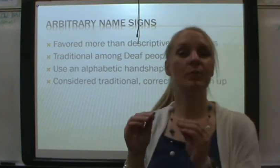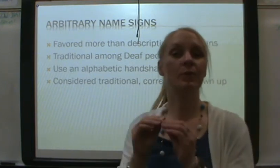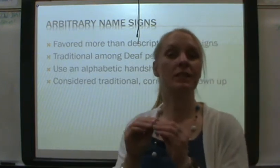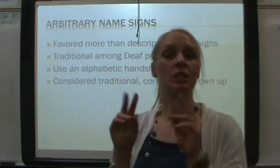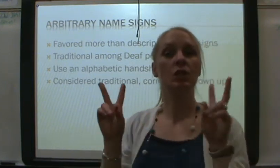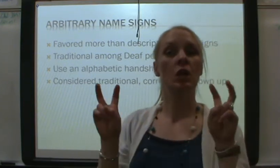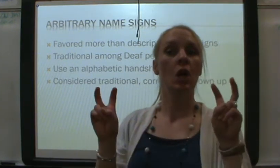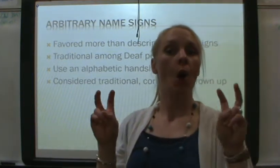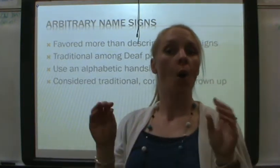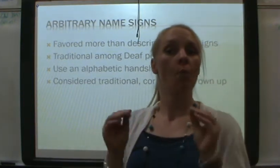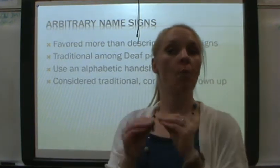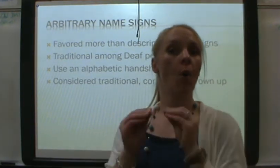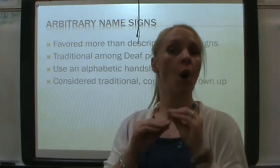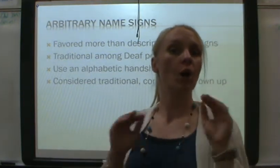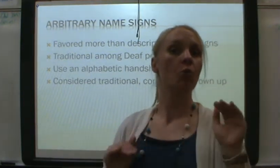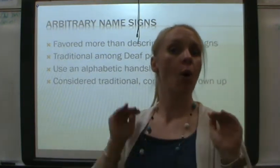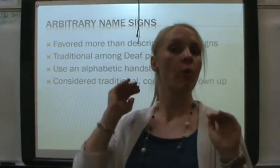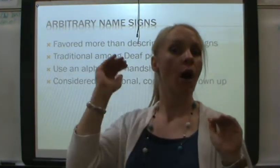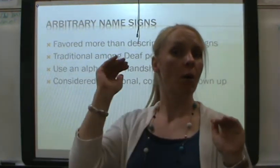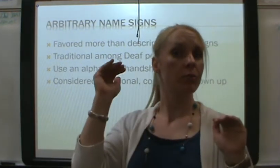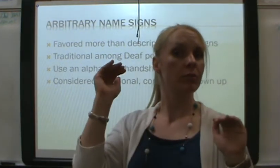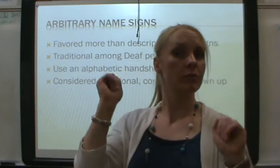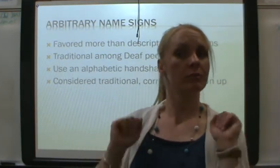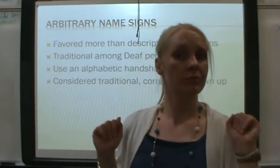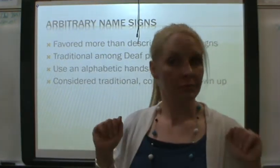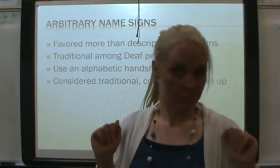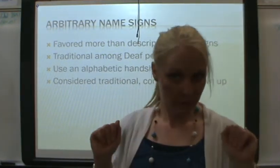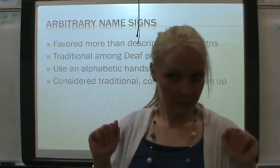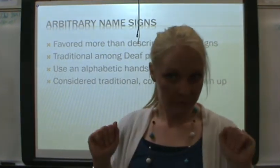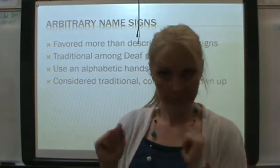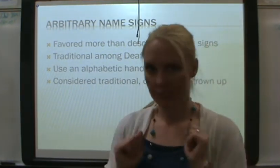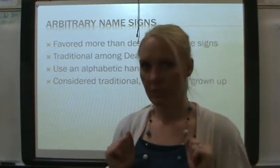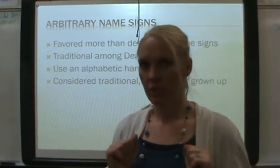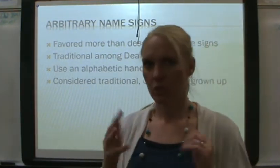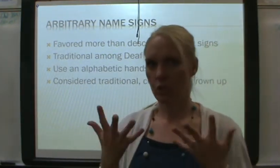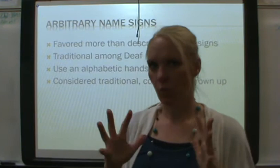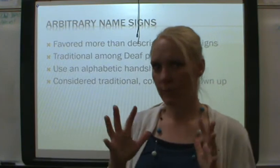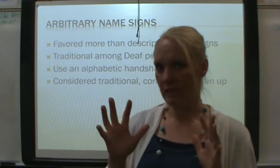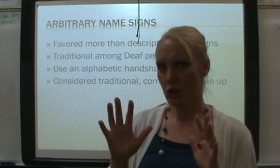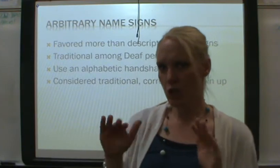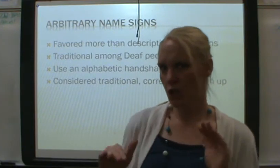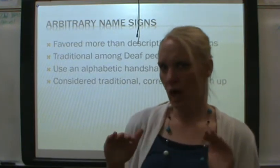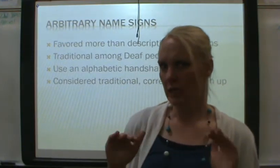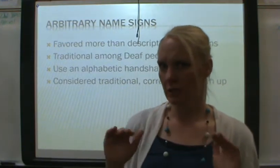considered more grown up. Right? You don't want to be childish.